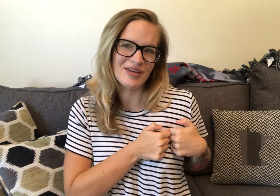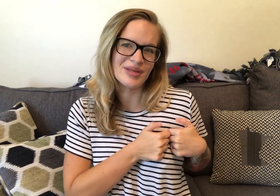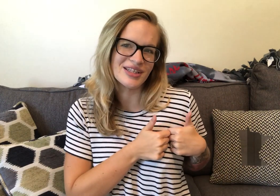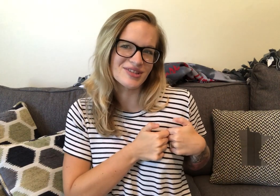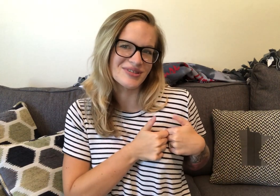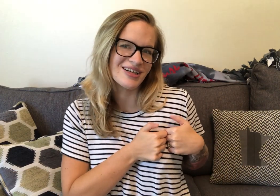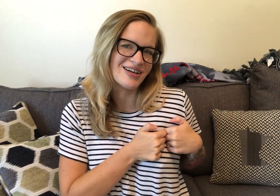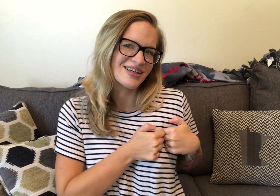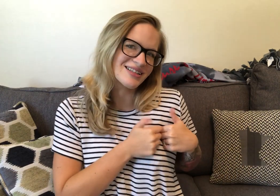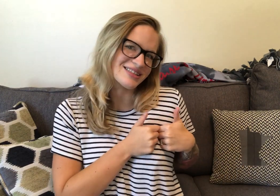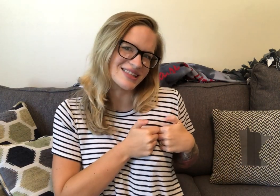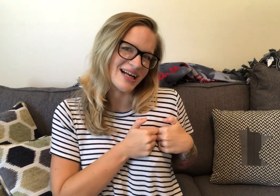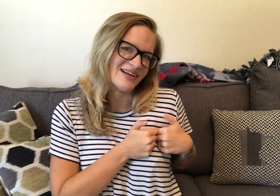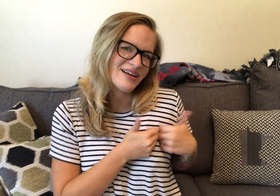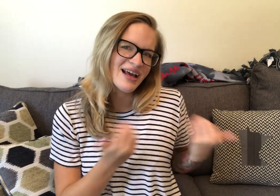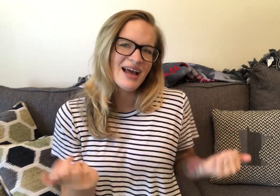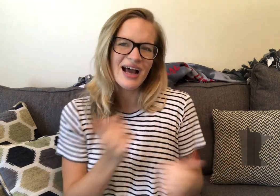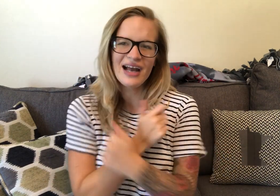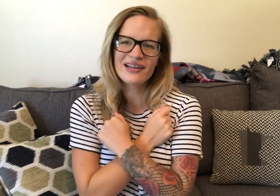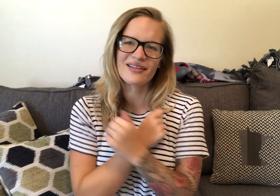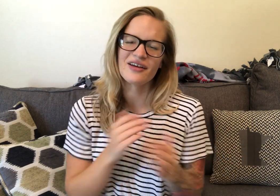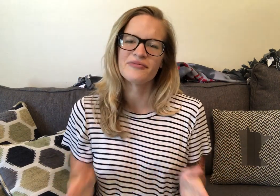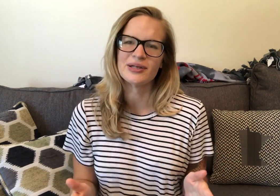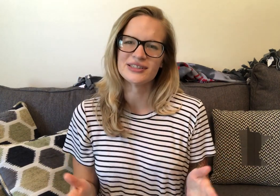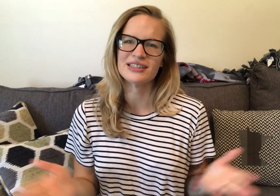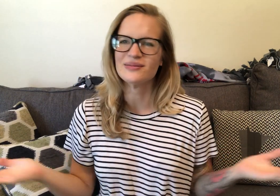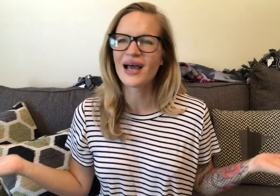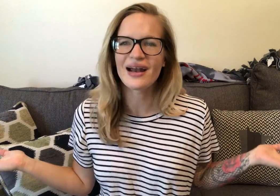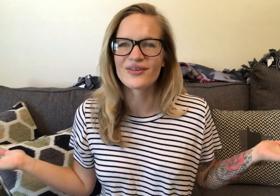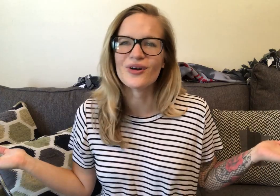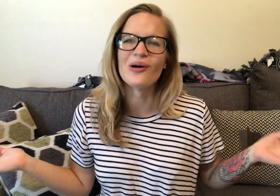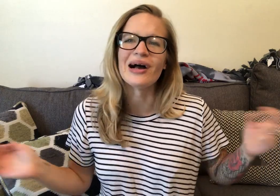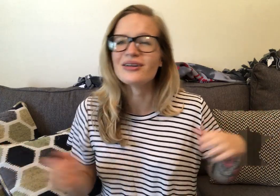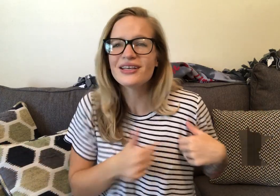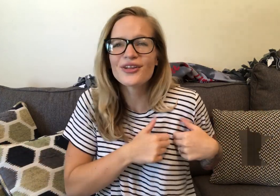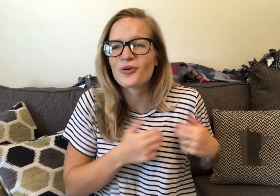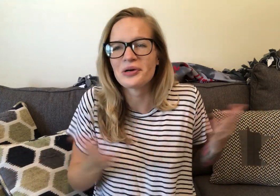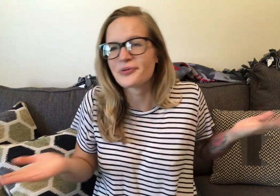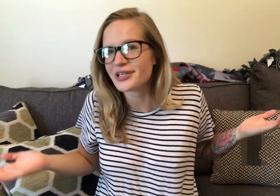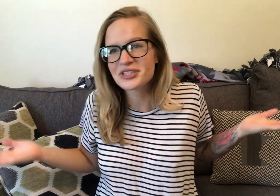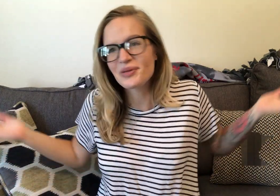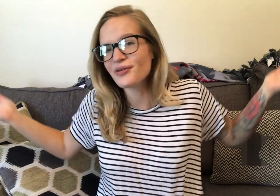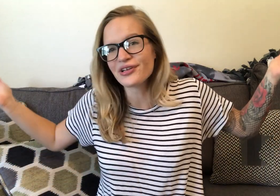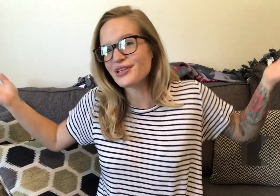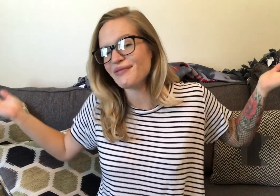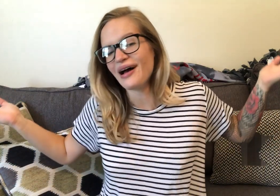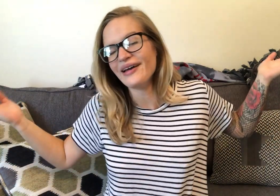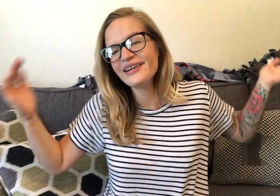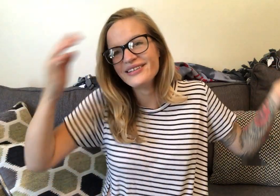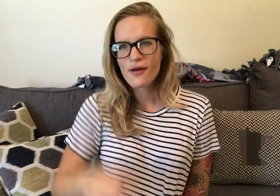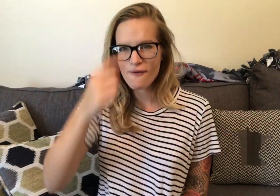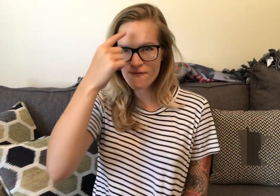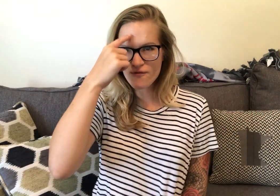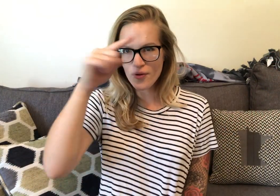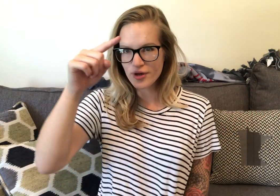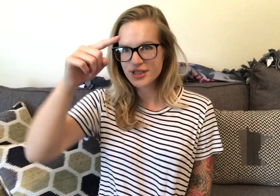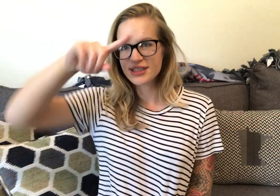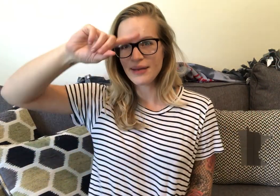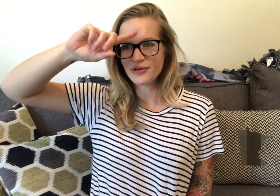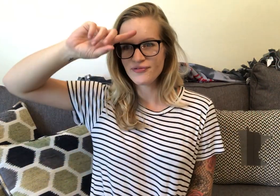Baby. Sweetheart. This sign. I did love person. I don't know why. Either one works perfectly fine. Four. Tap your